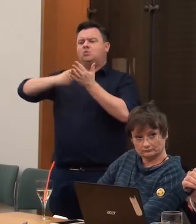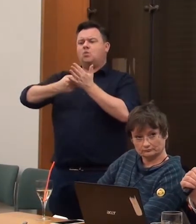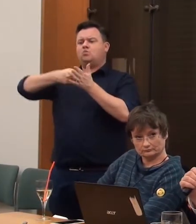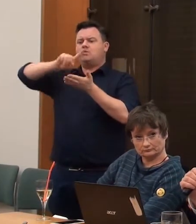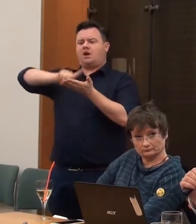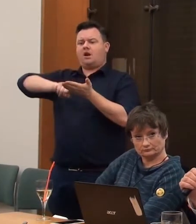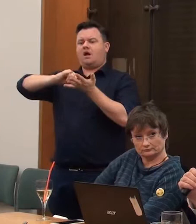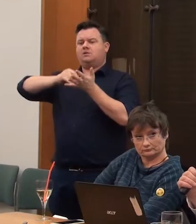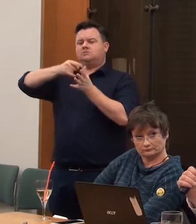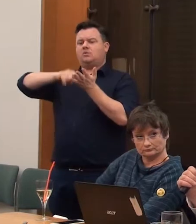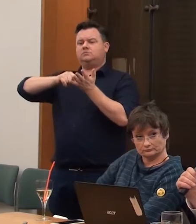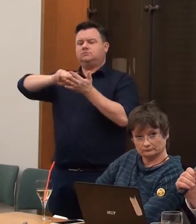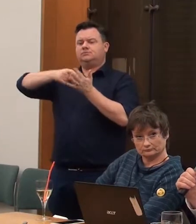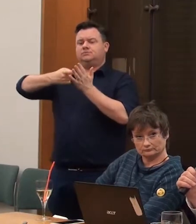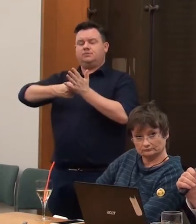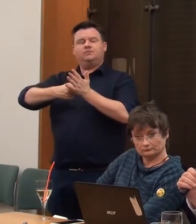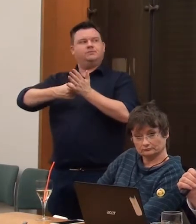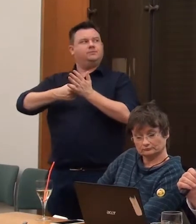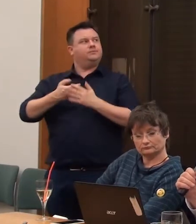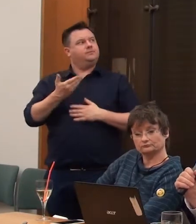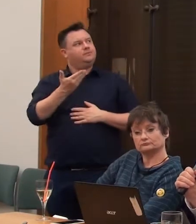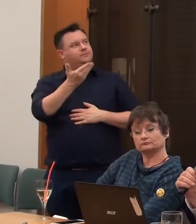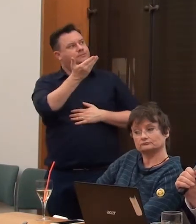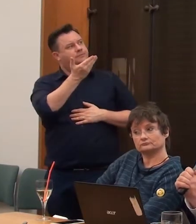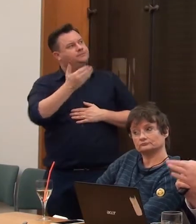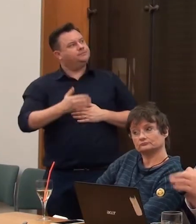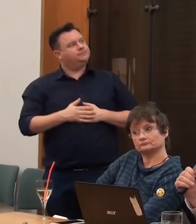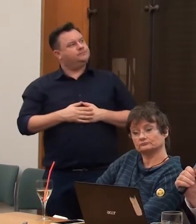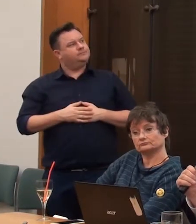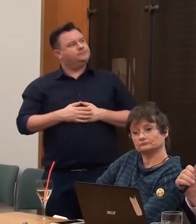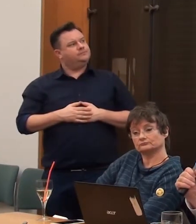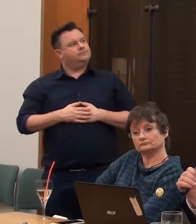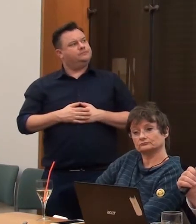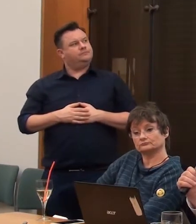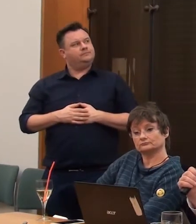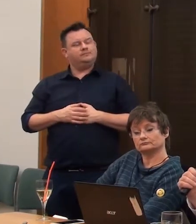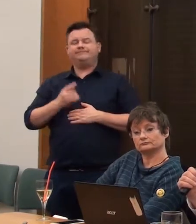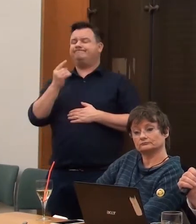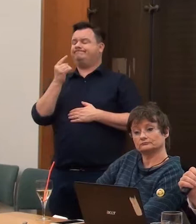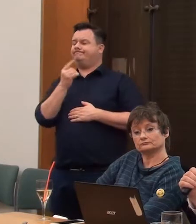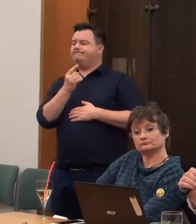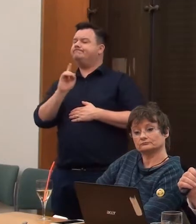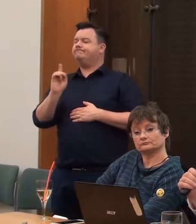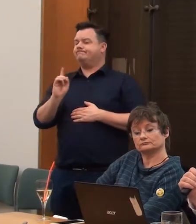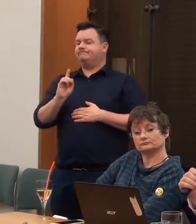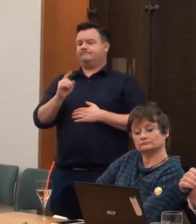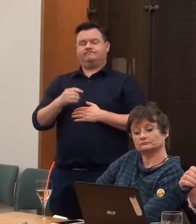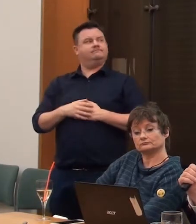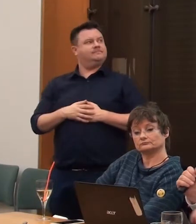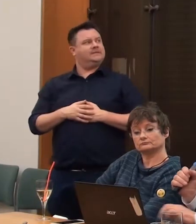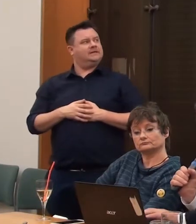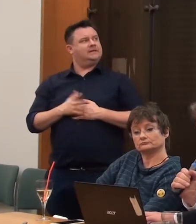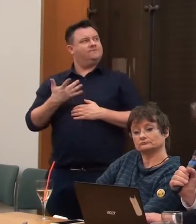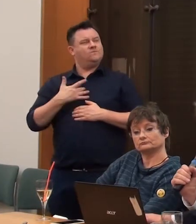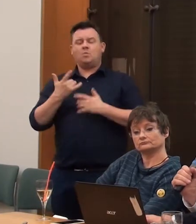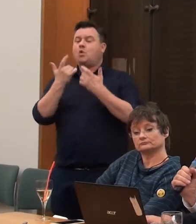individual hand illustrations, show lots of disabled people. This one I think done at our expense, the